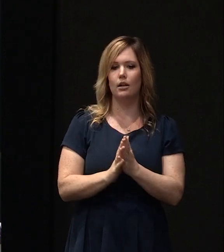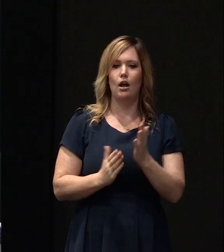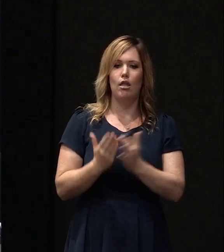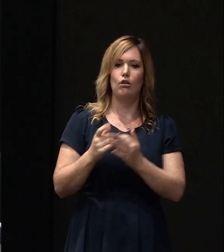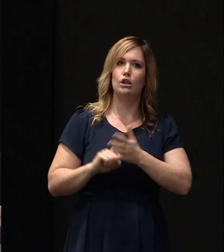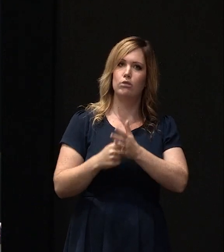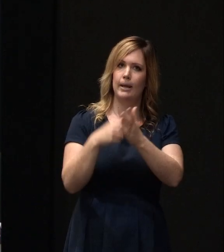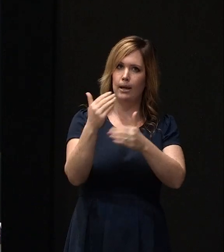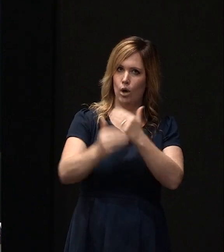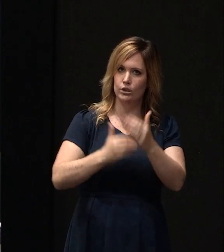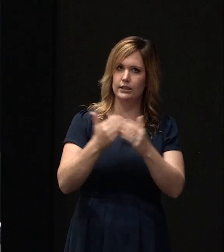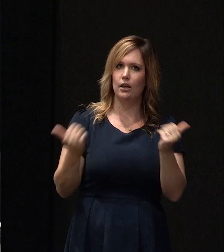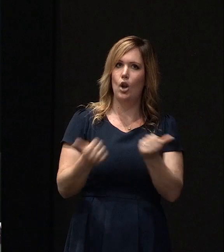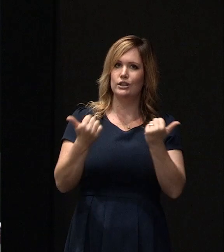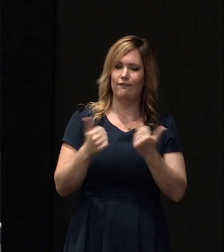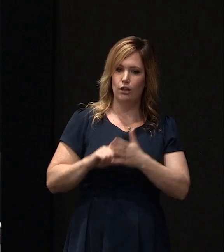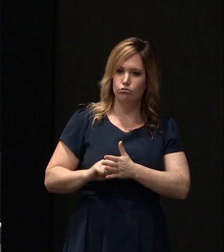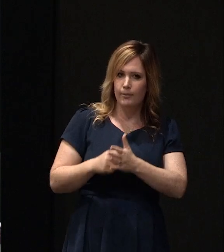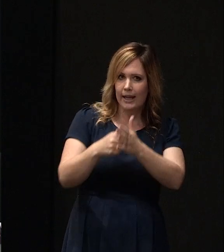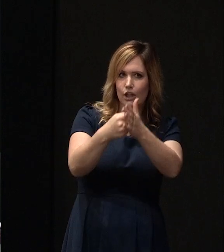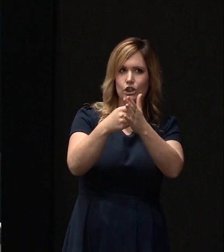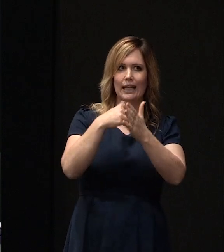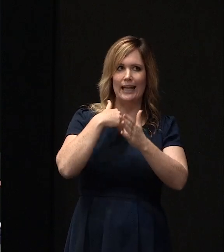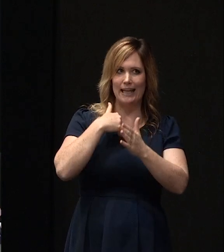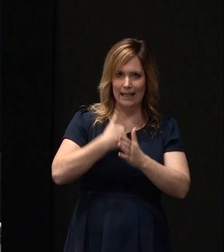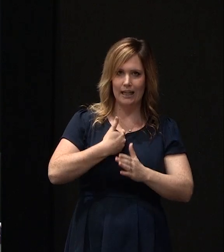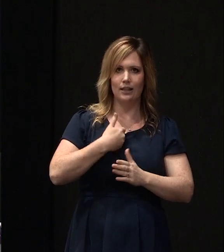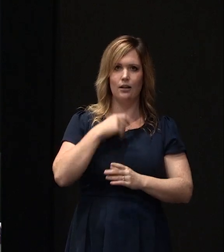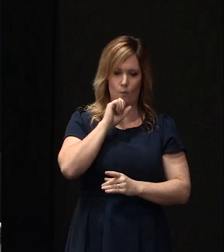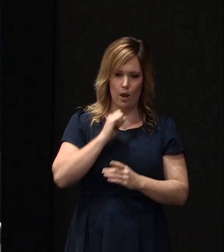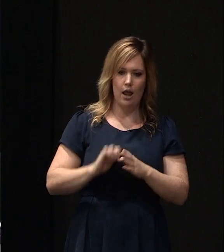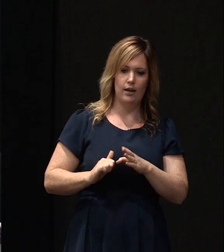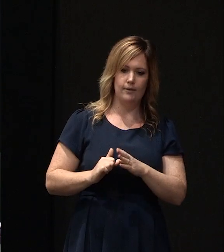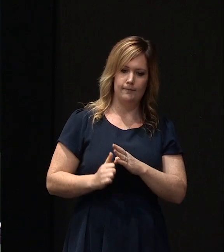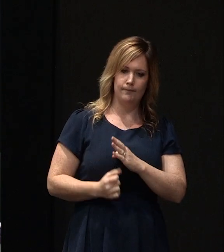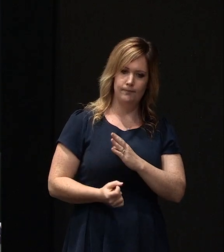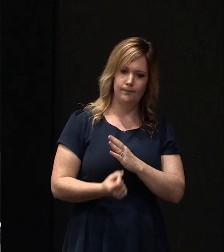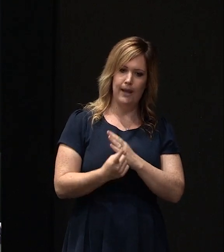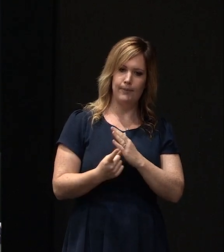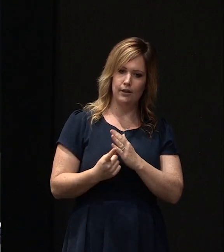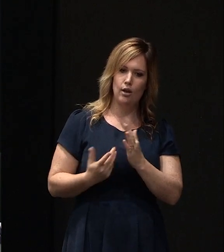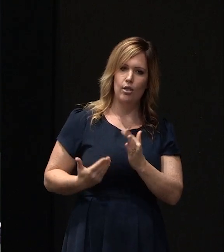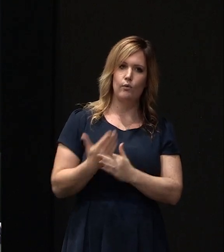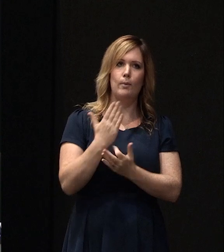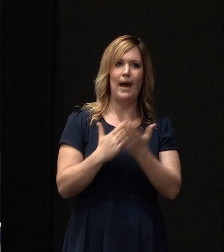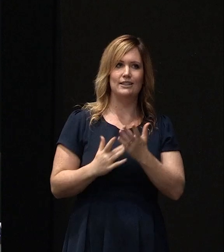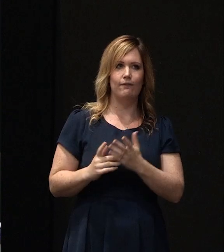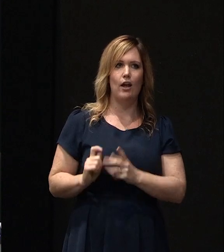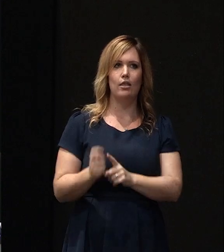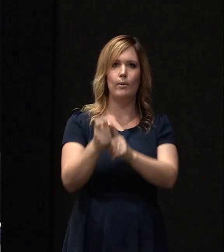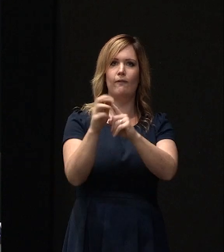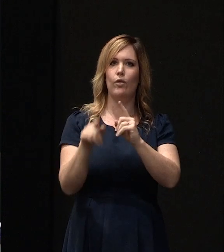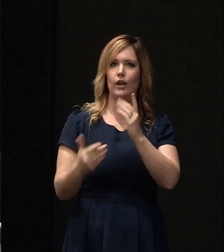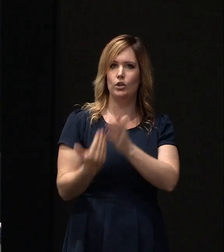a lot of any remediation that's needed will happen as part of the rebuild of a new home.